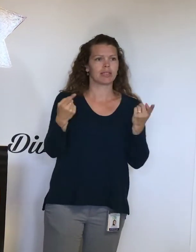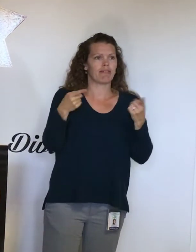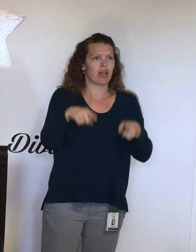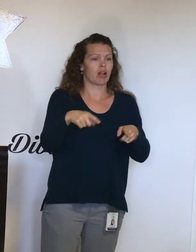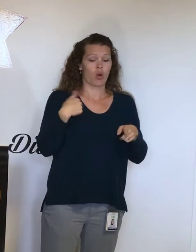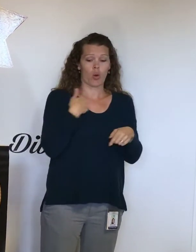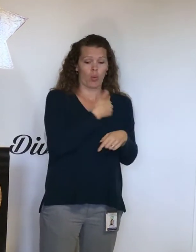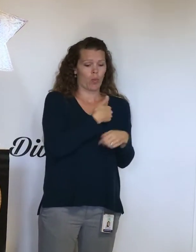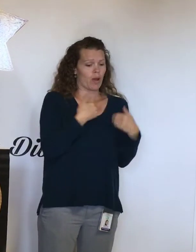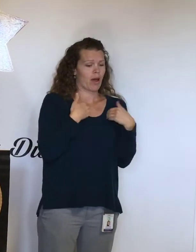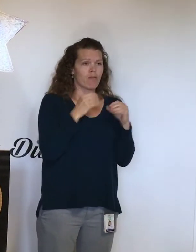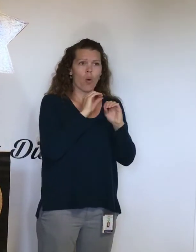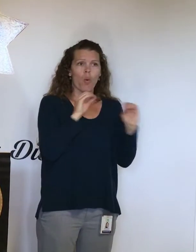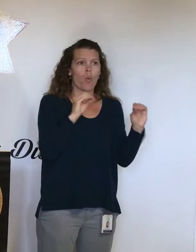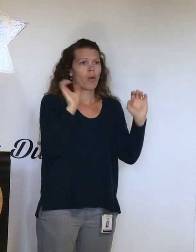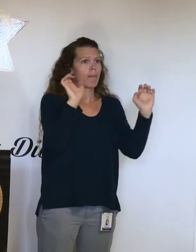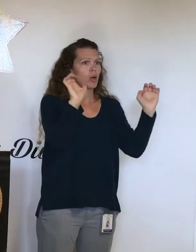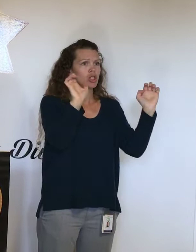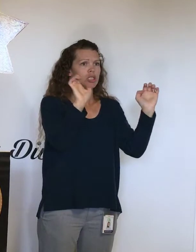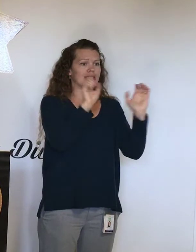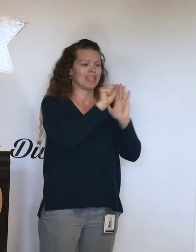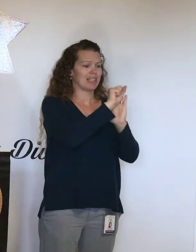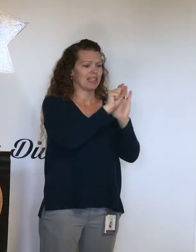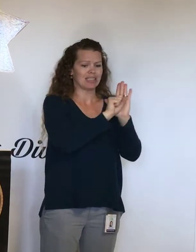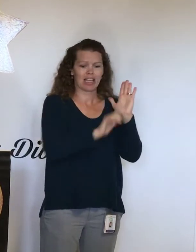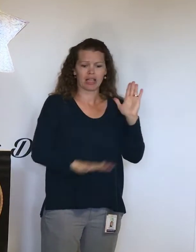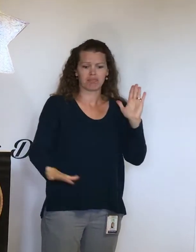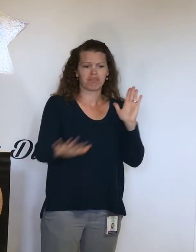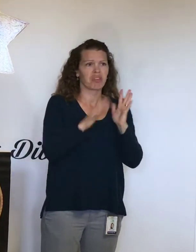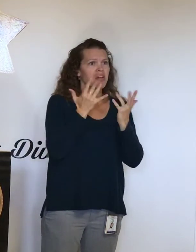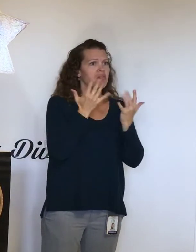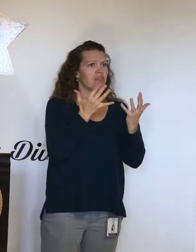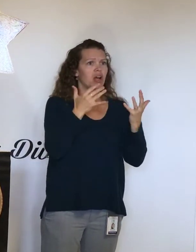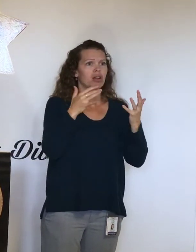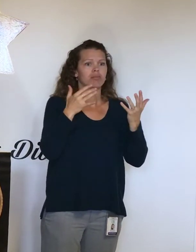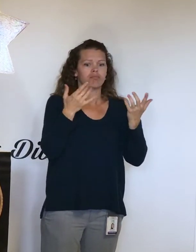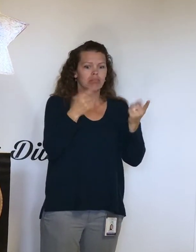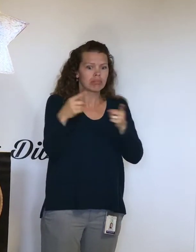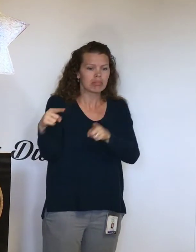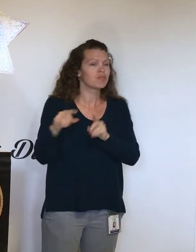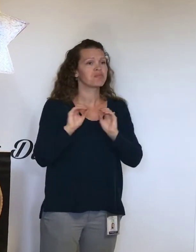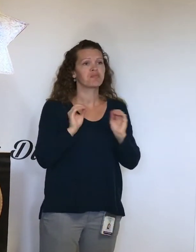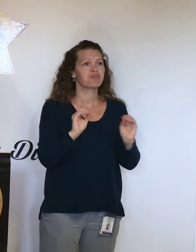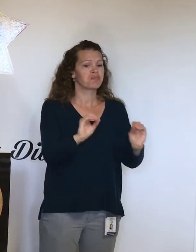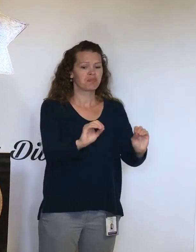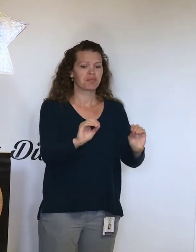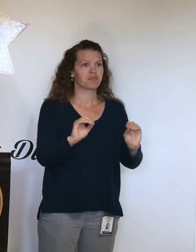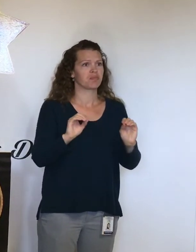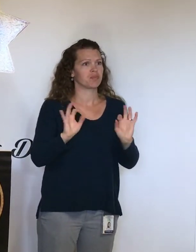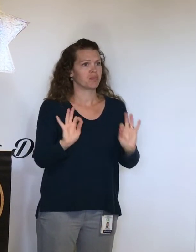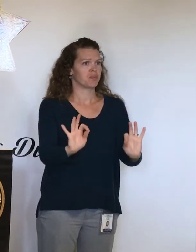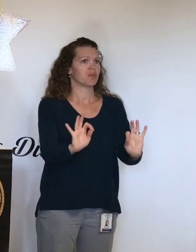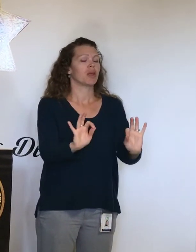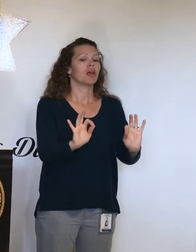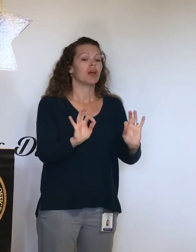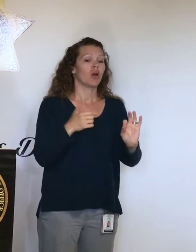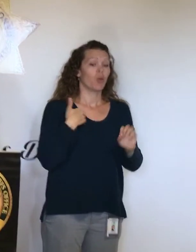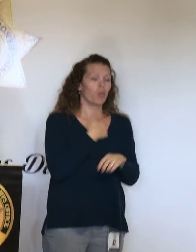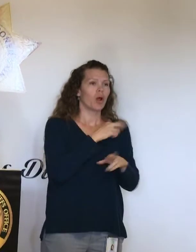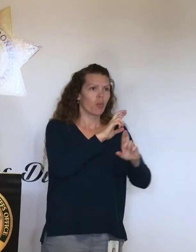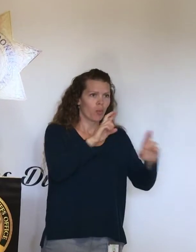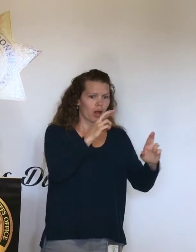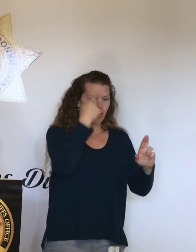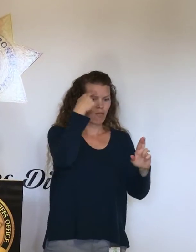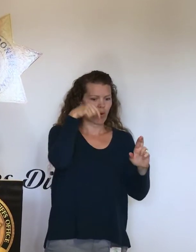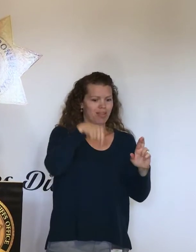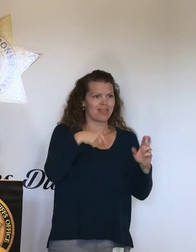Fire activity has been very low statewide in the last 24 hours. However, we are prepared for this event. We will stay